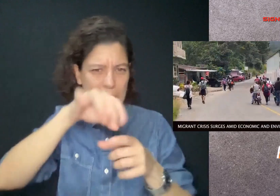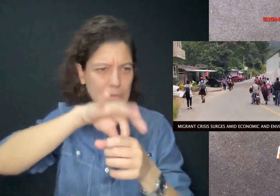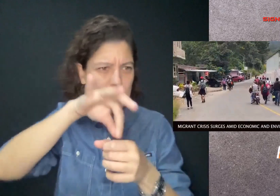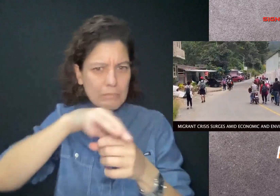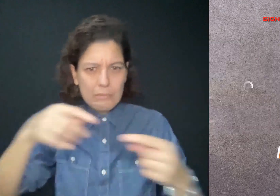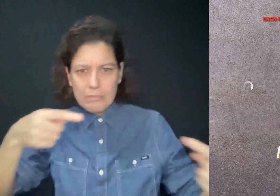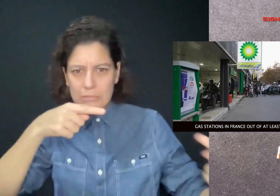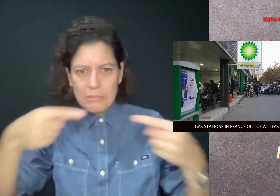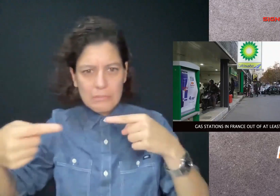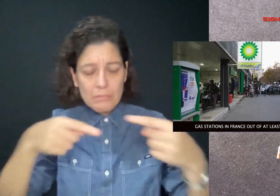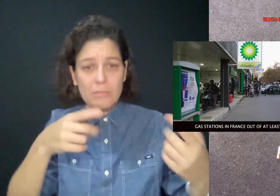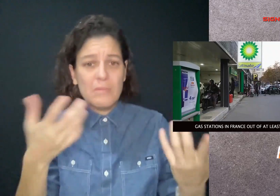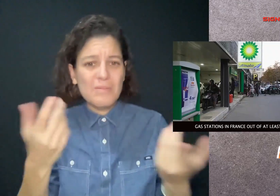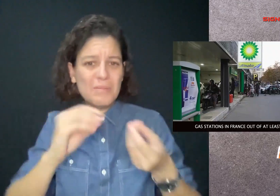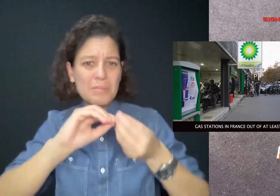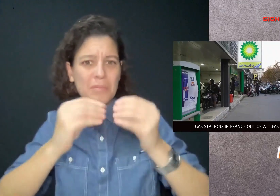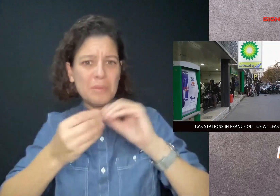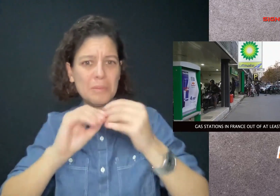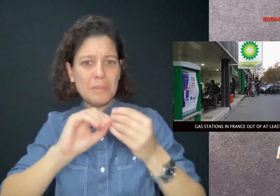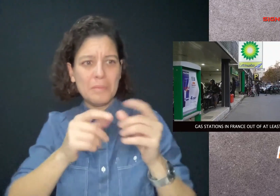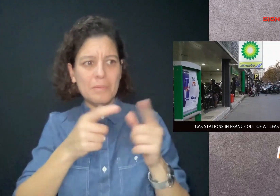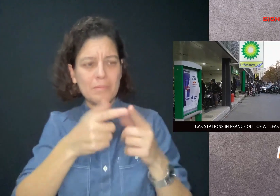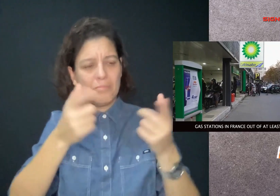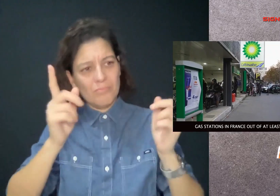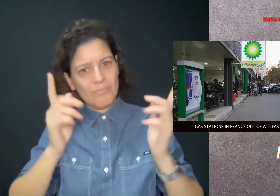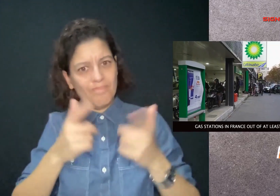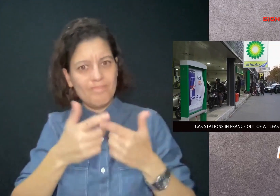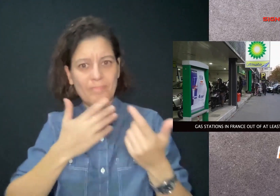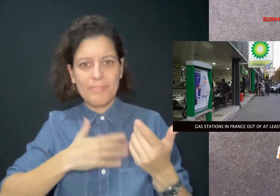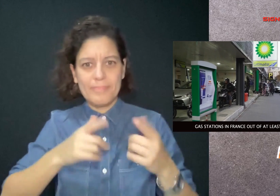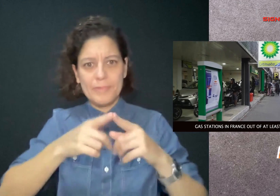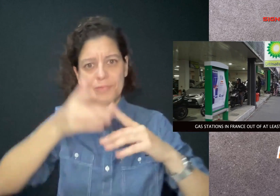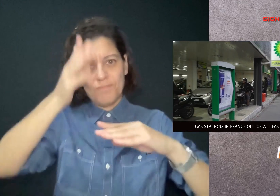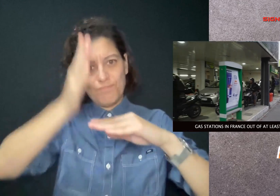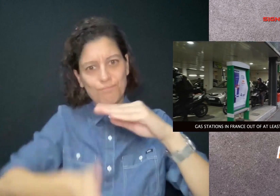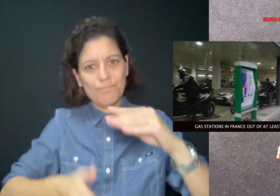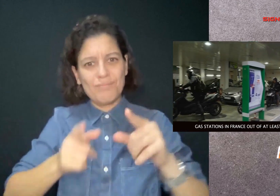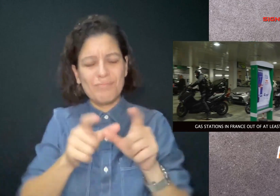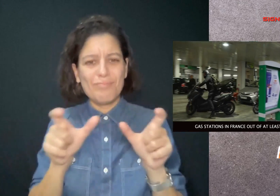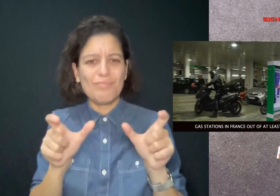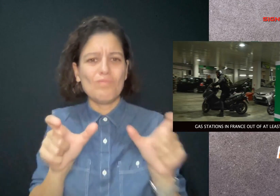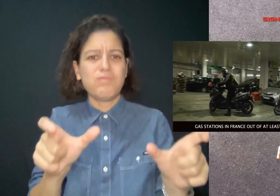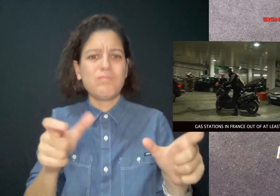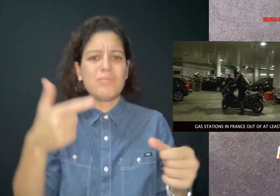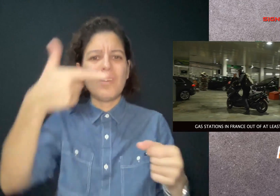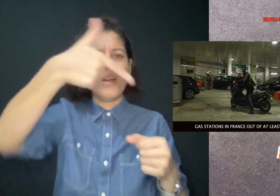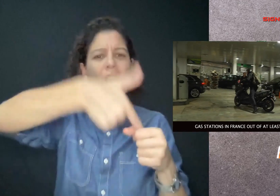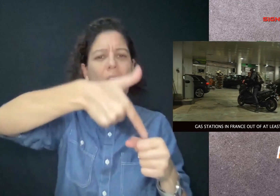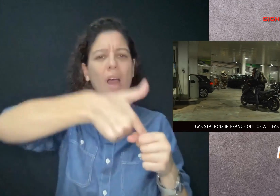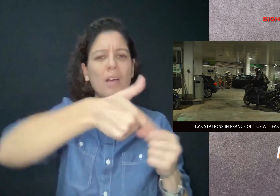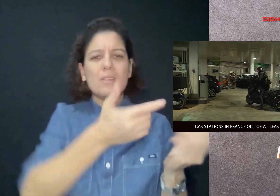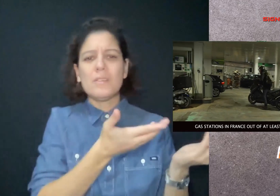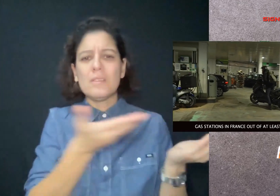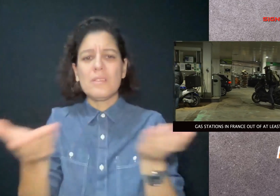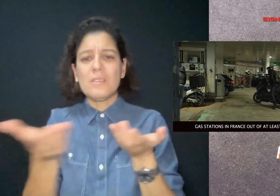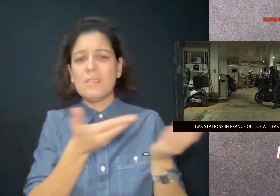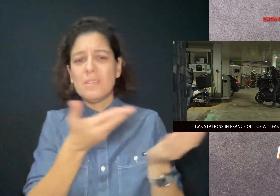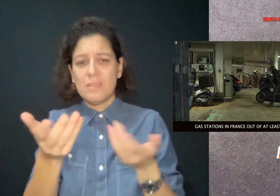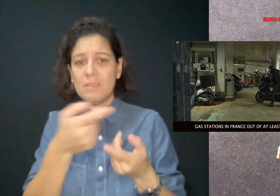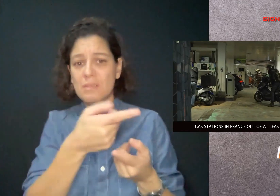French lawmakers are warning they might have to end the blockade on gas refineries as a worker strike enters